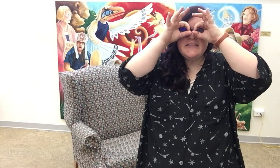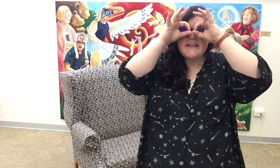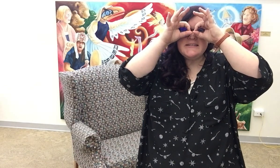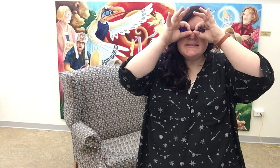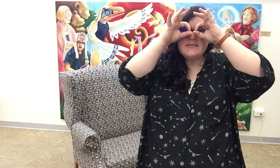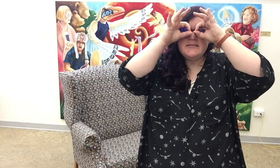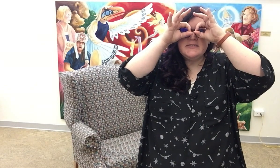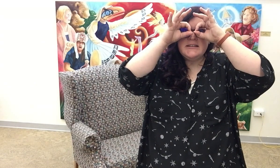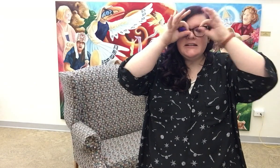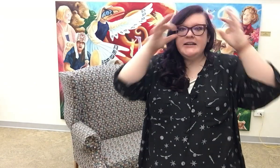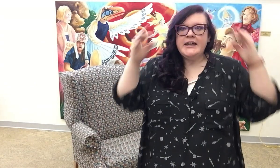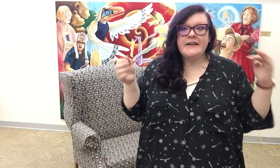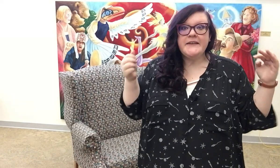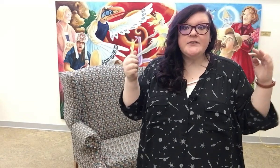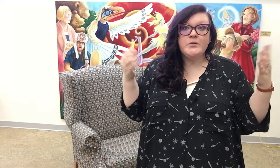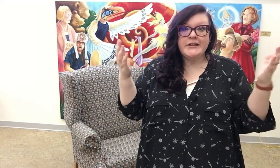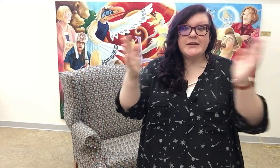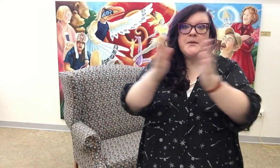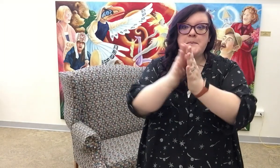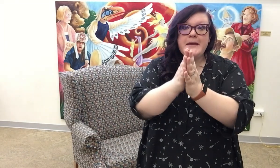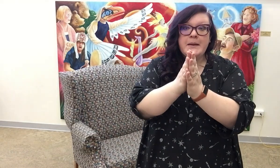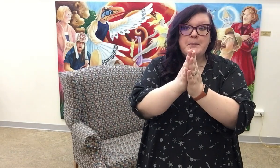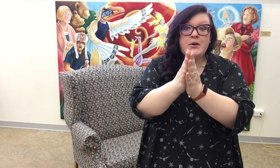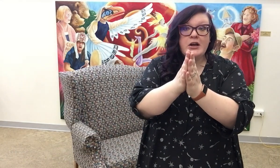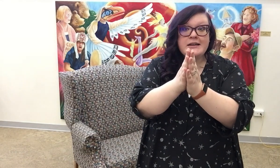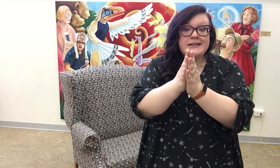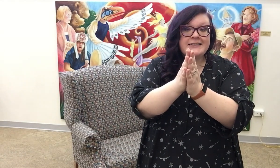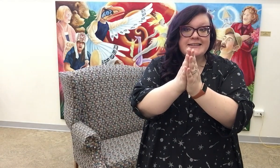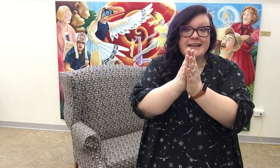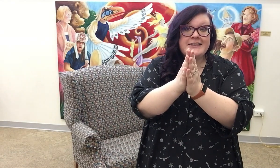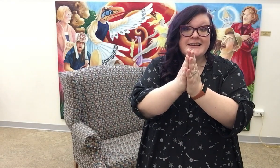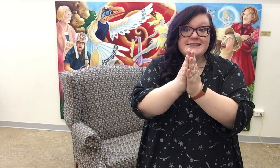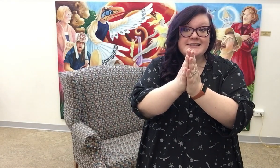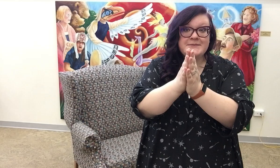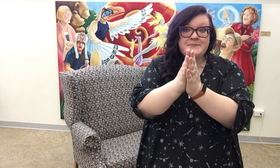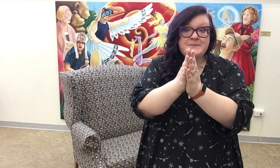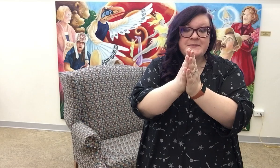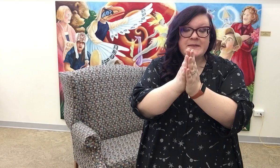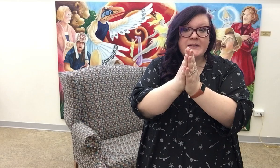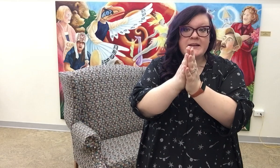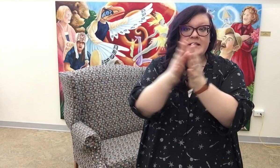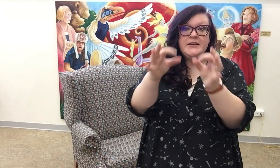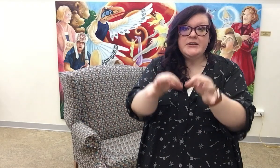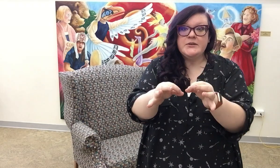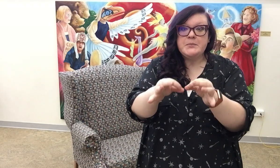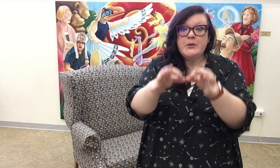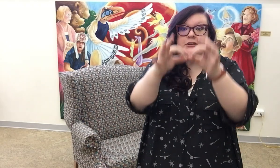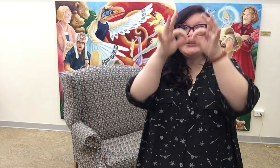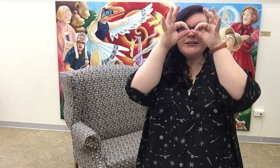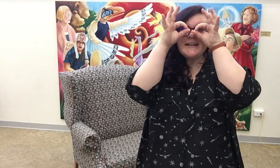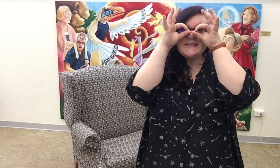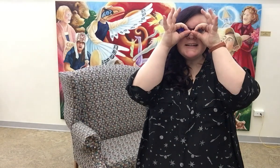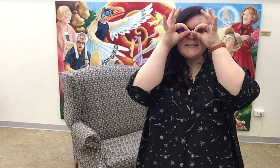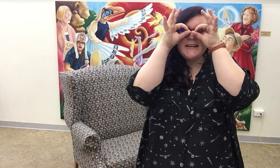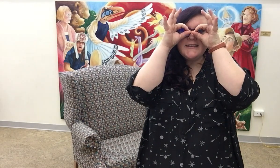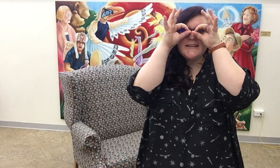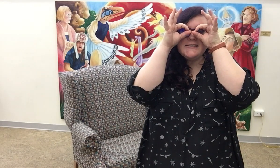this and then we're gonna make a book like this. You can put your glasses on like this